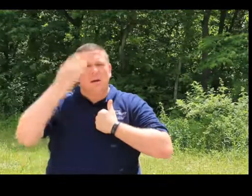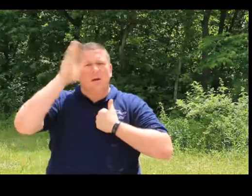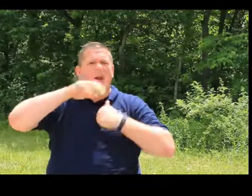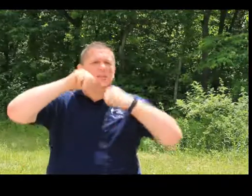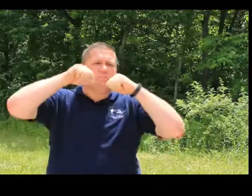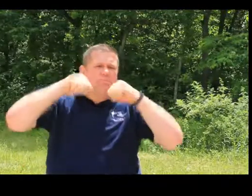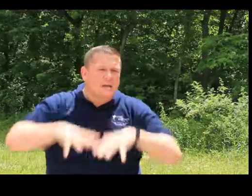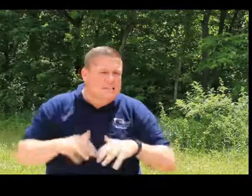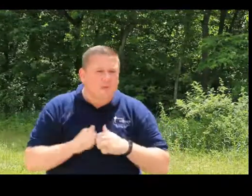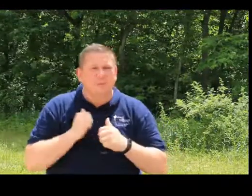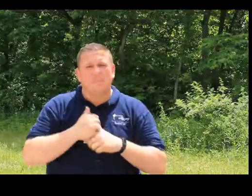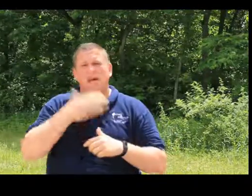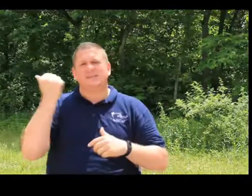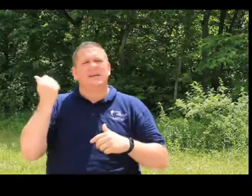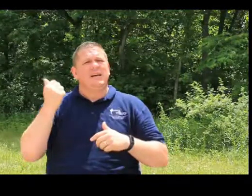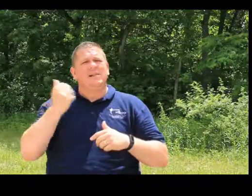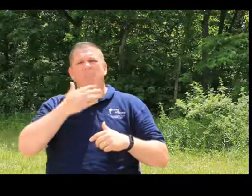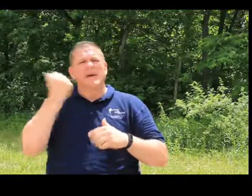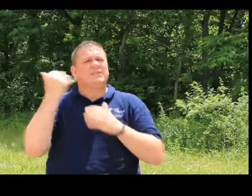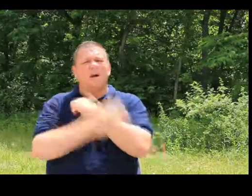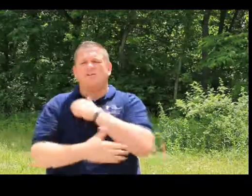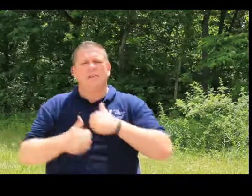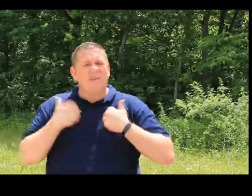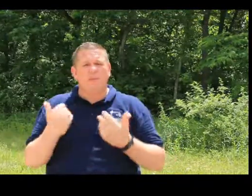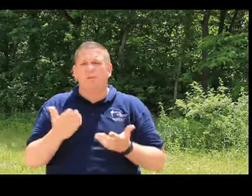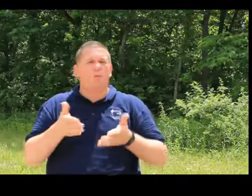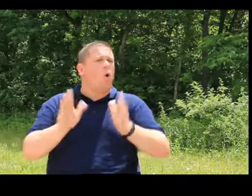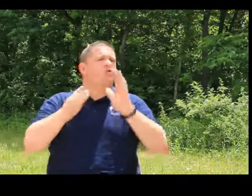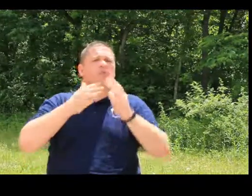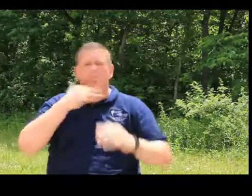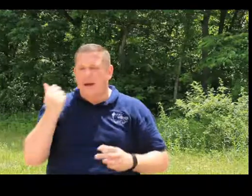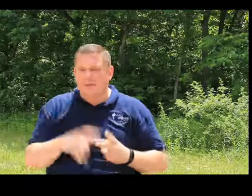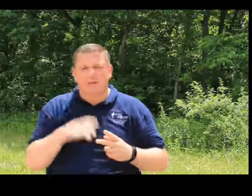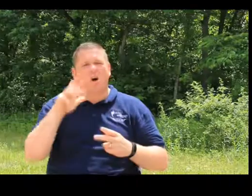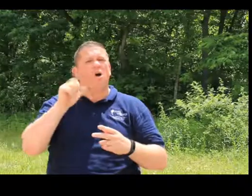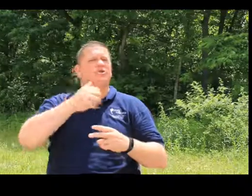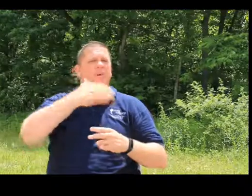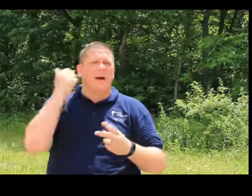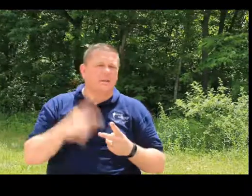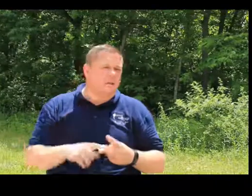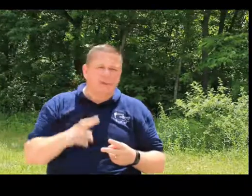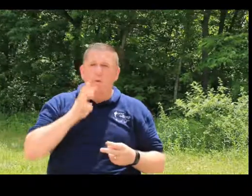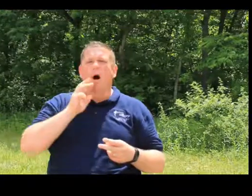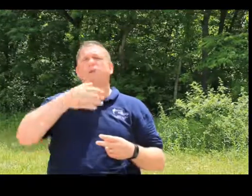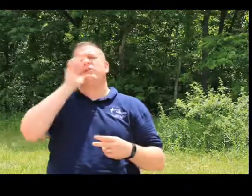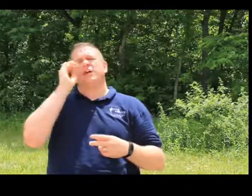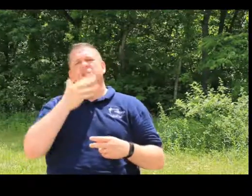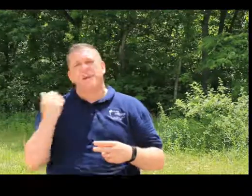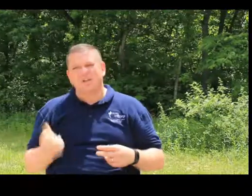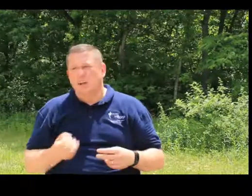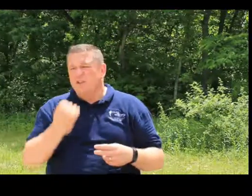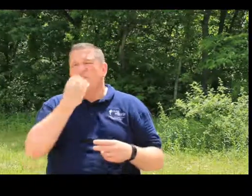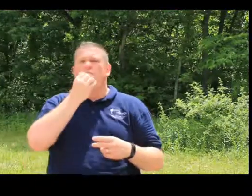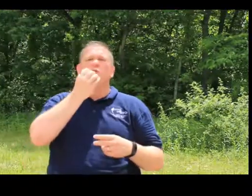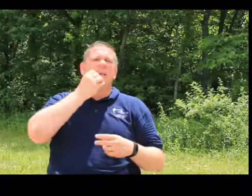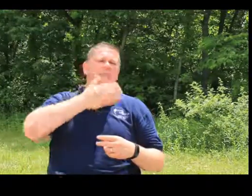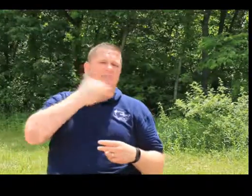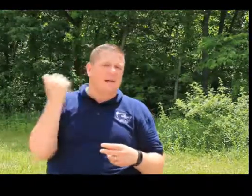God has blessed me with the best country to live in. The roads are the best. The cars are the best. The water we drink is the best. The food we eat is the best.